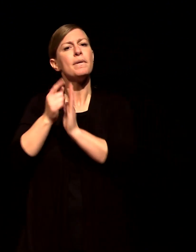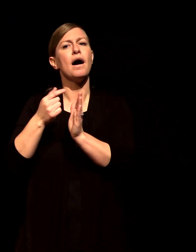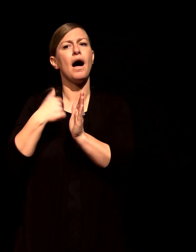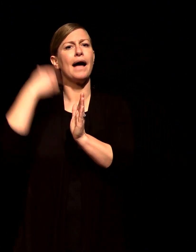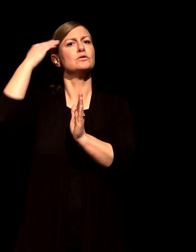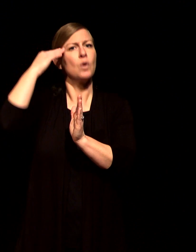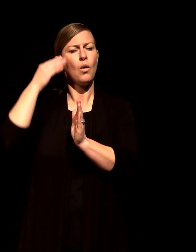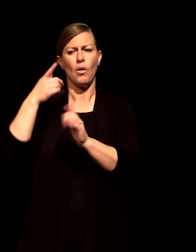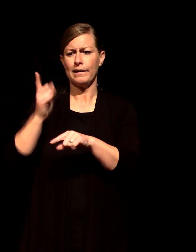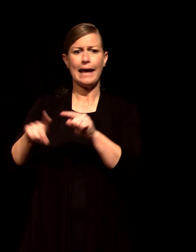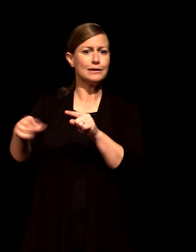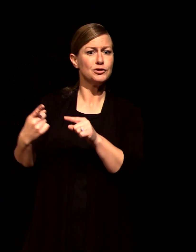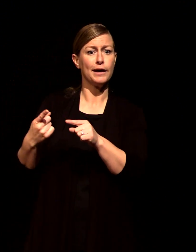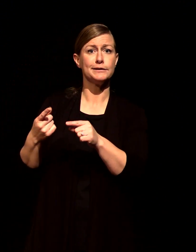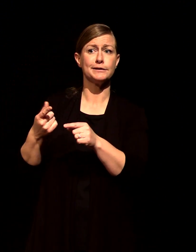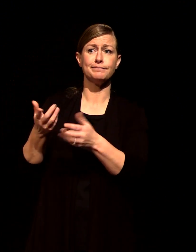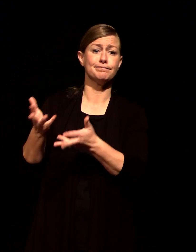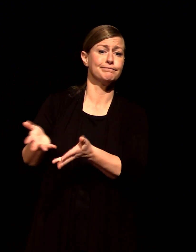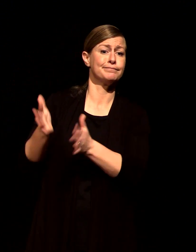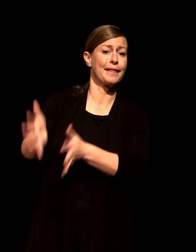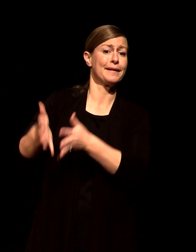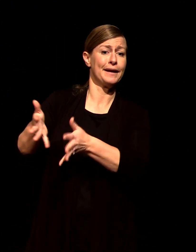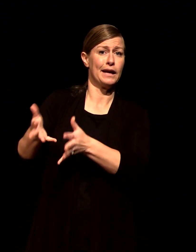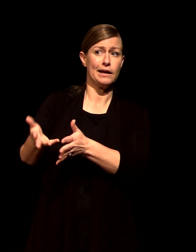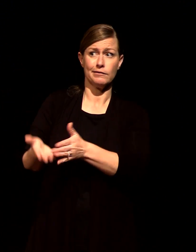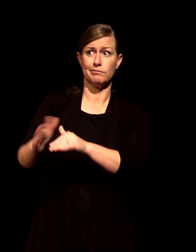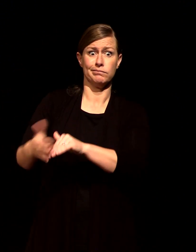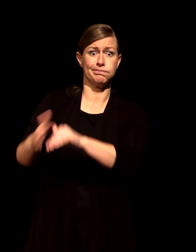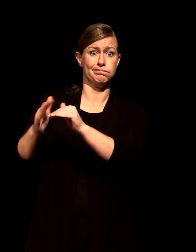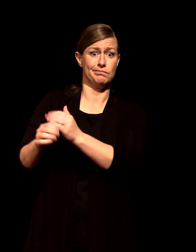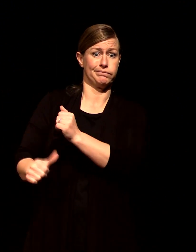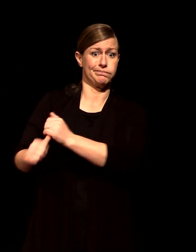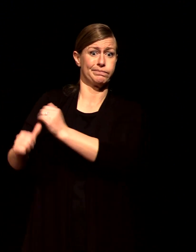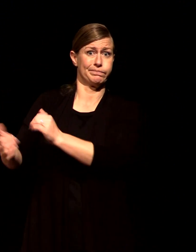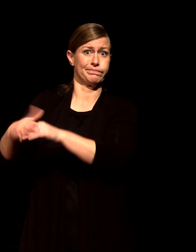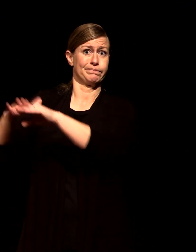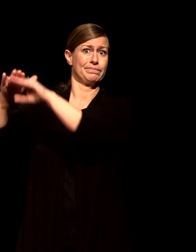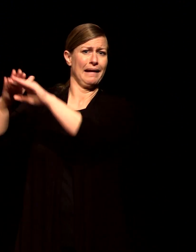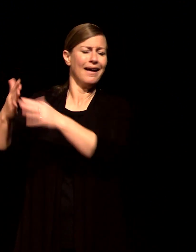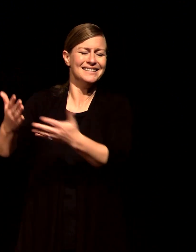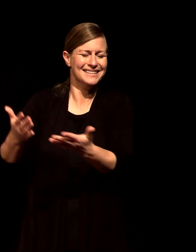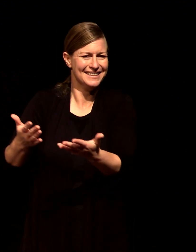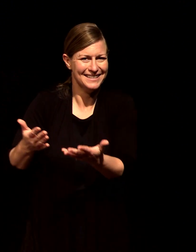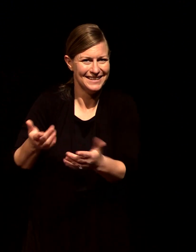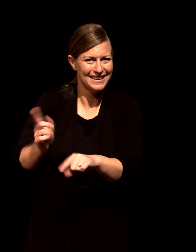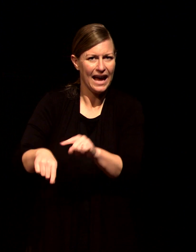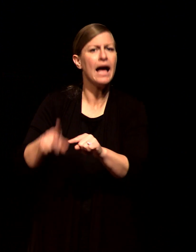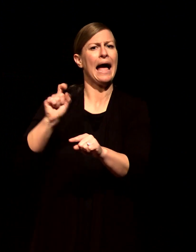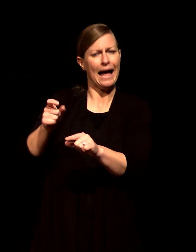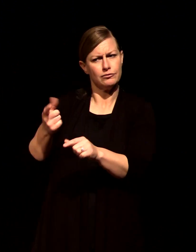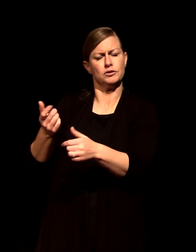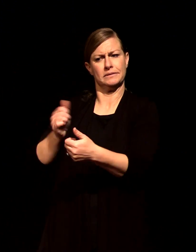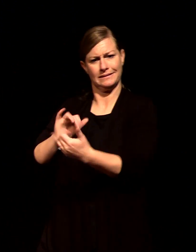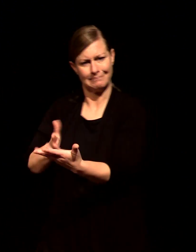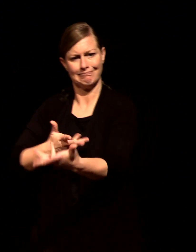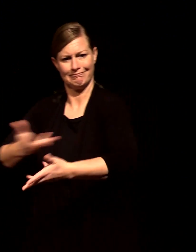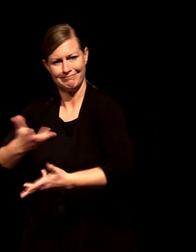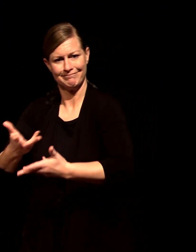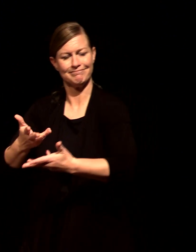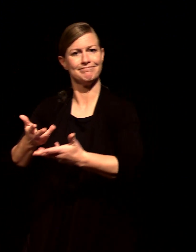that build up you have to do something about that and so it's good for the kid and it's good for you and we also know that this is